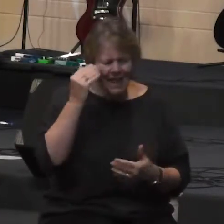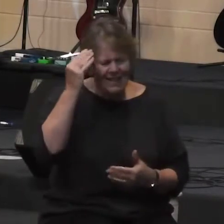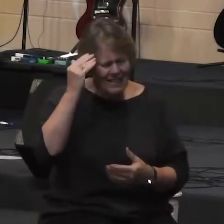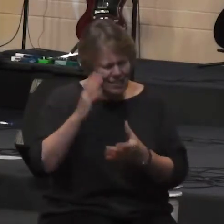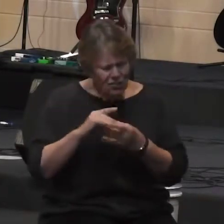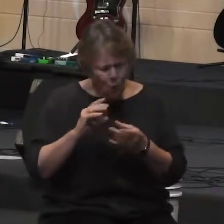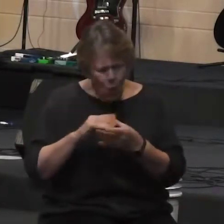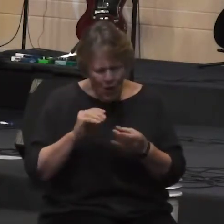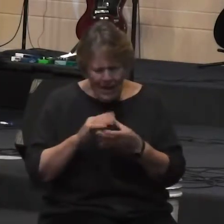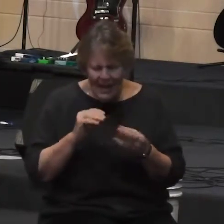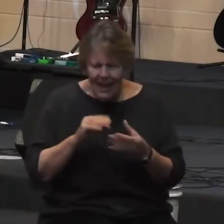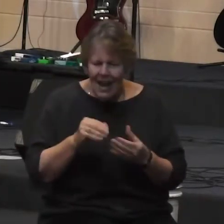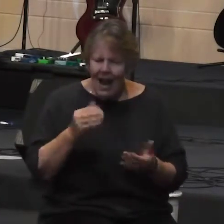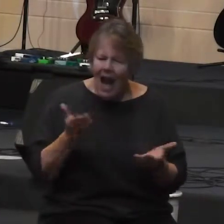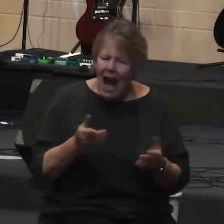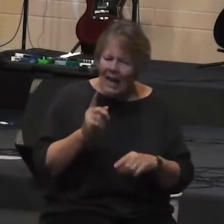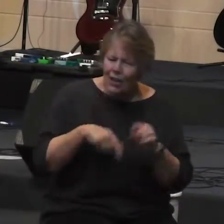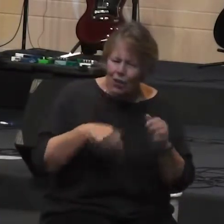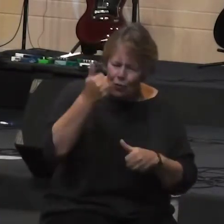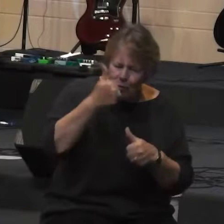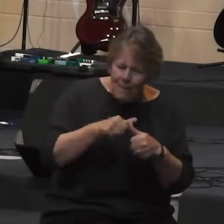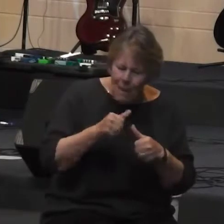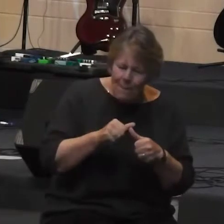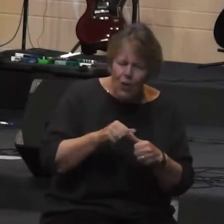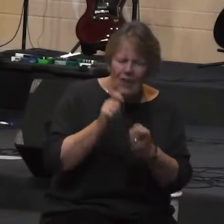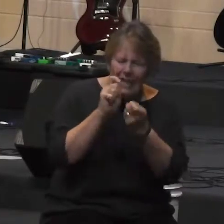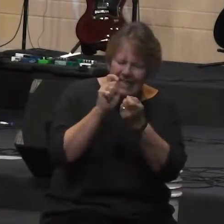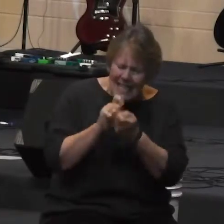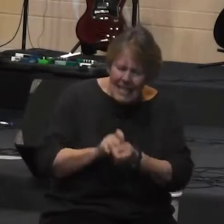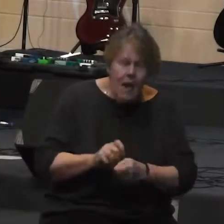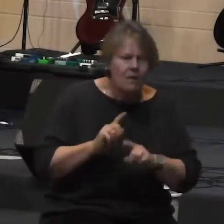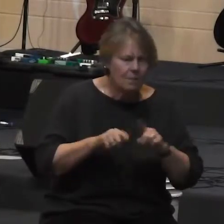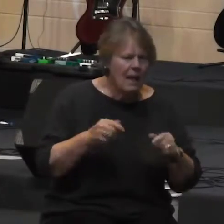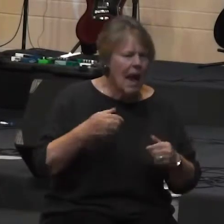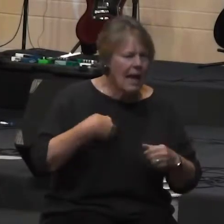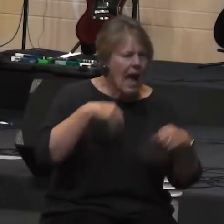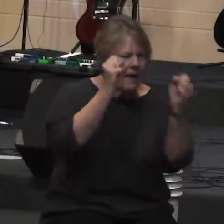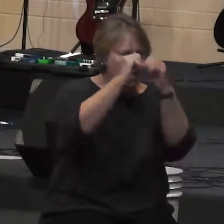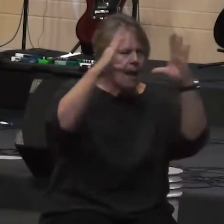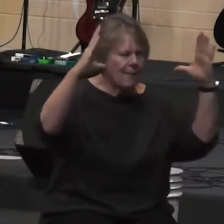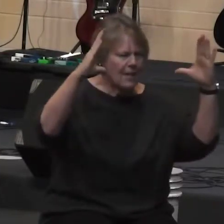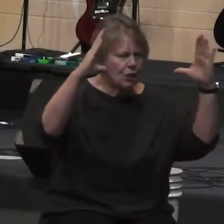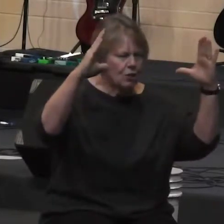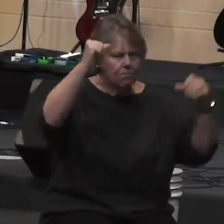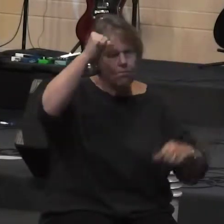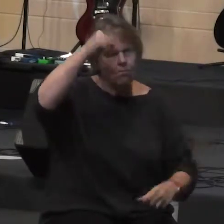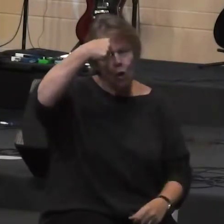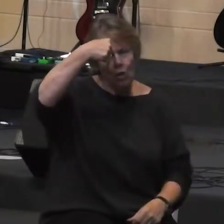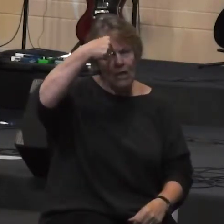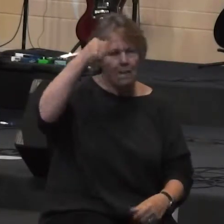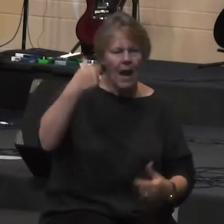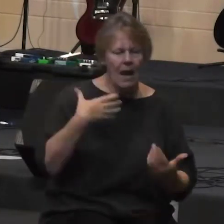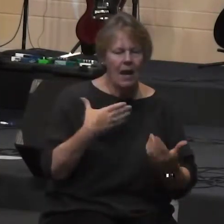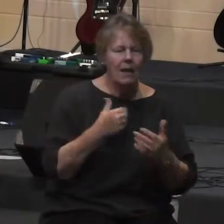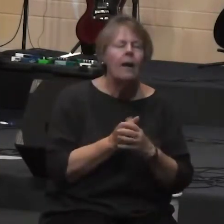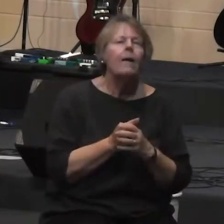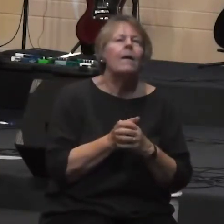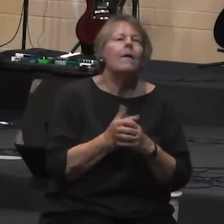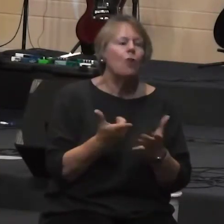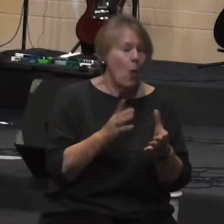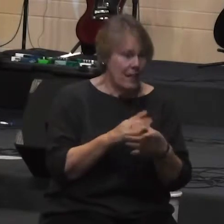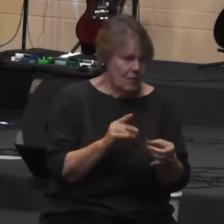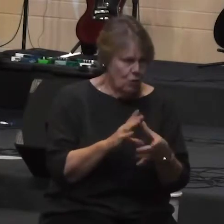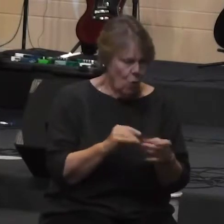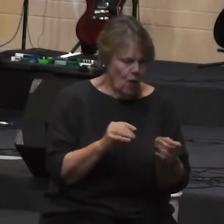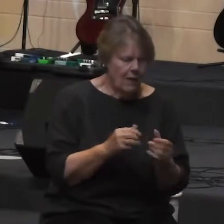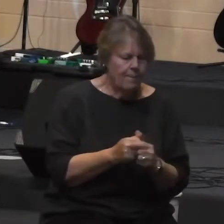I couldn't remember but I have an image burned into my head from the story. Here's how the story goes. This person was